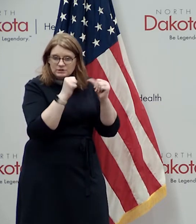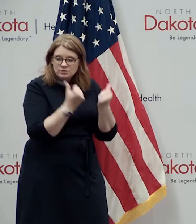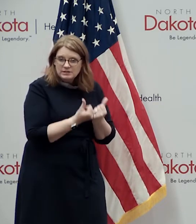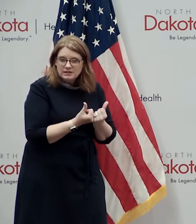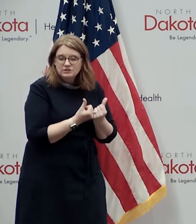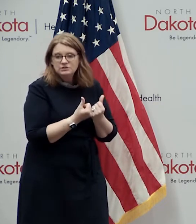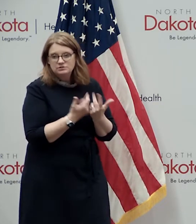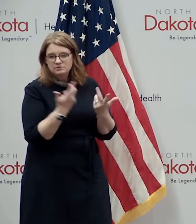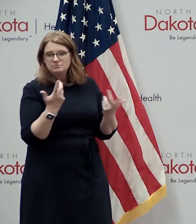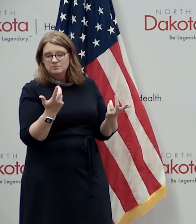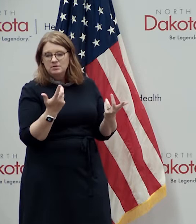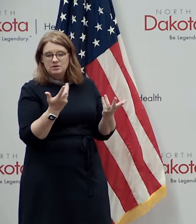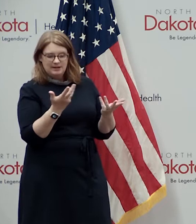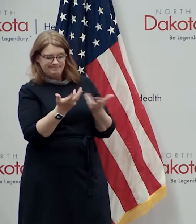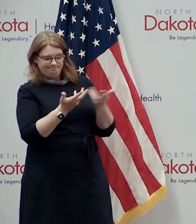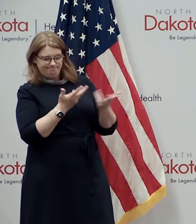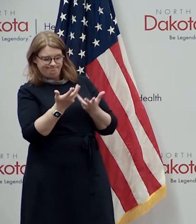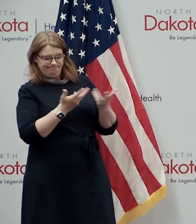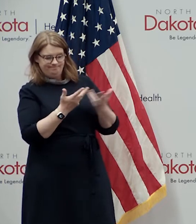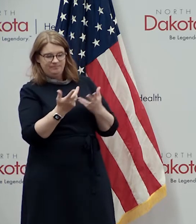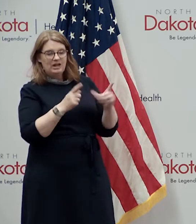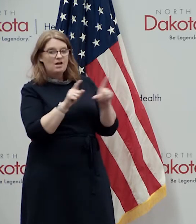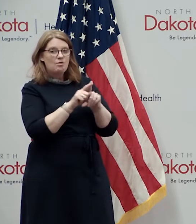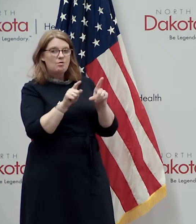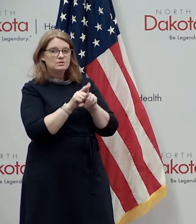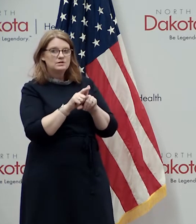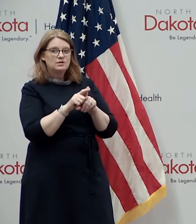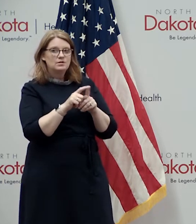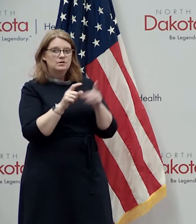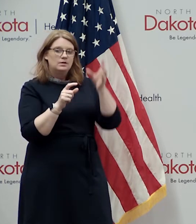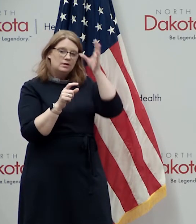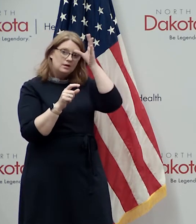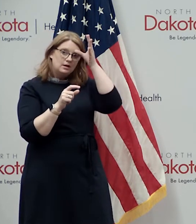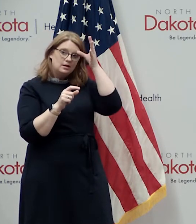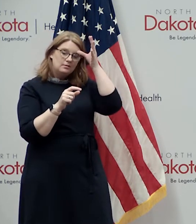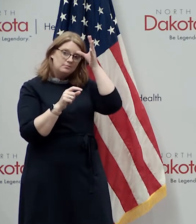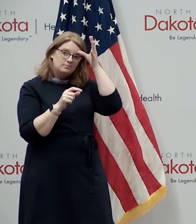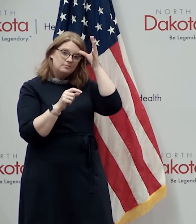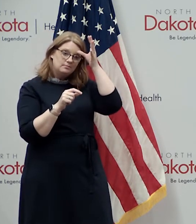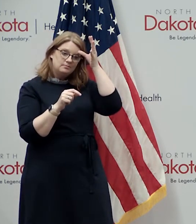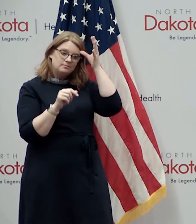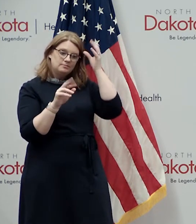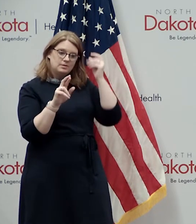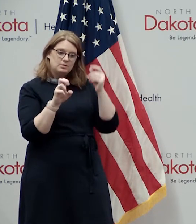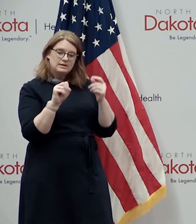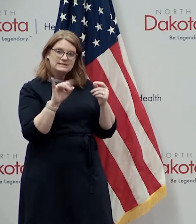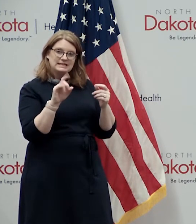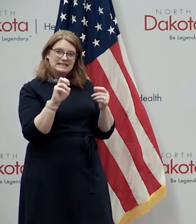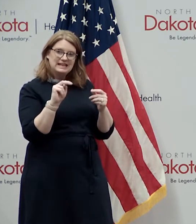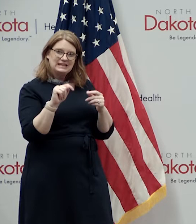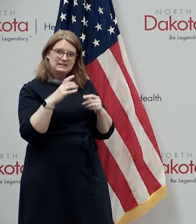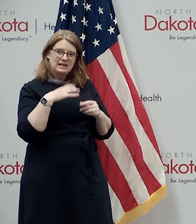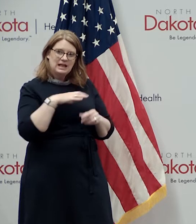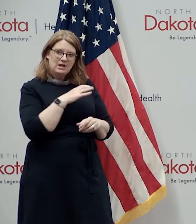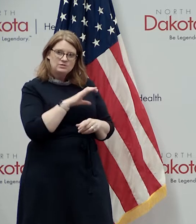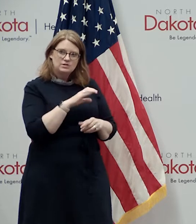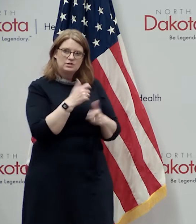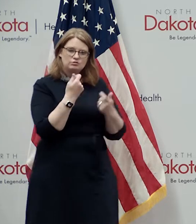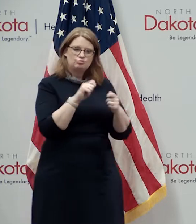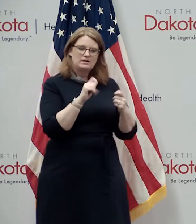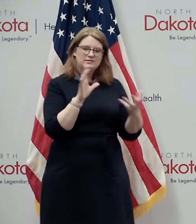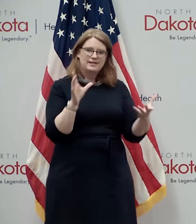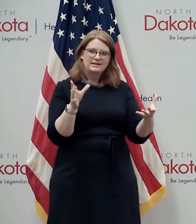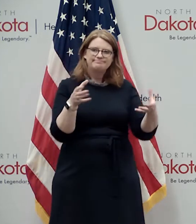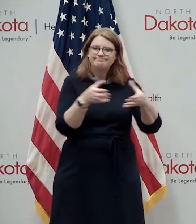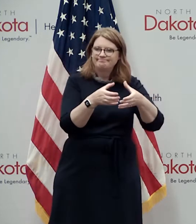-term care facilities uh and the resident uh council uh on reuniting residents and families in a safe and